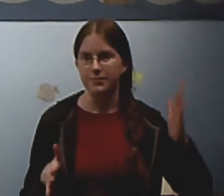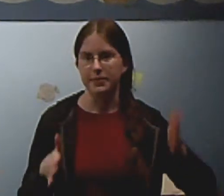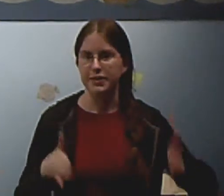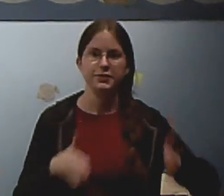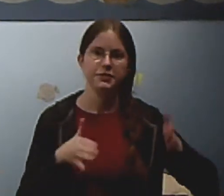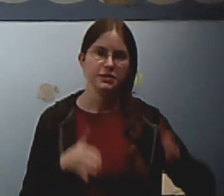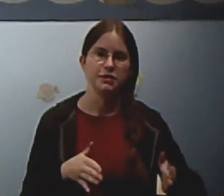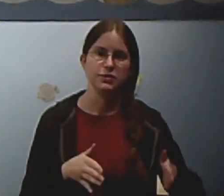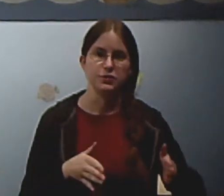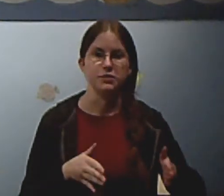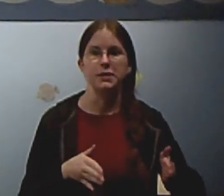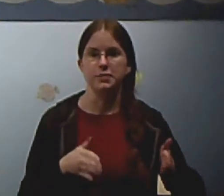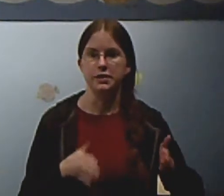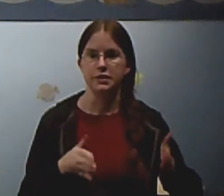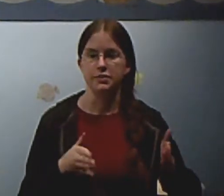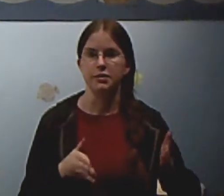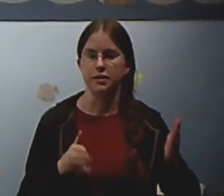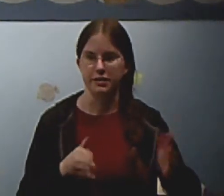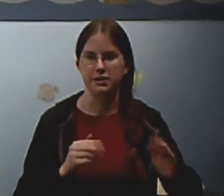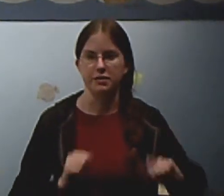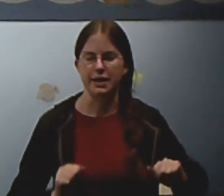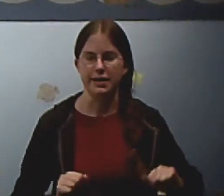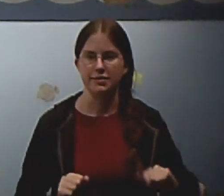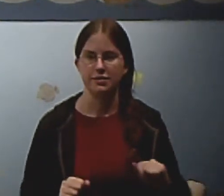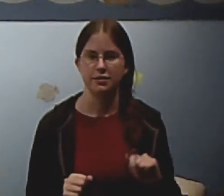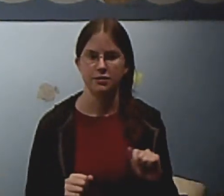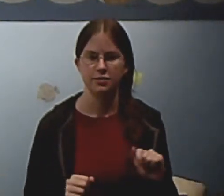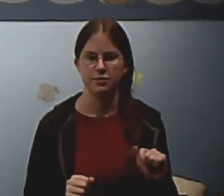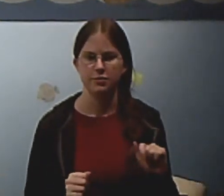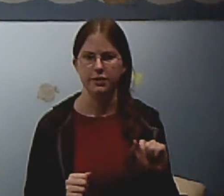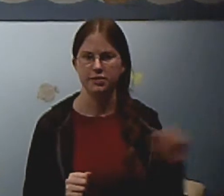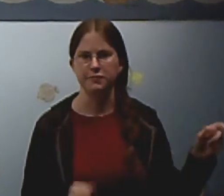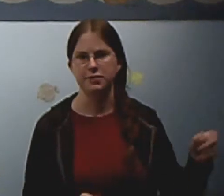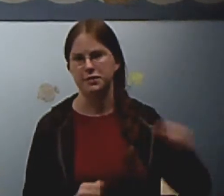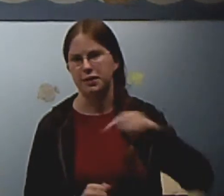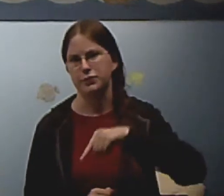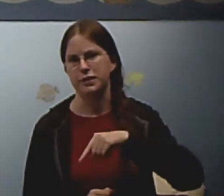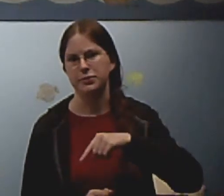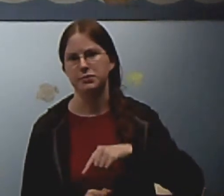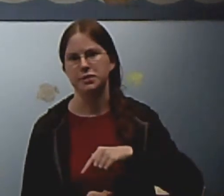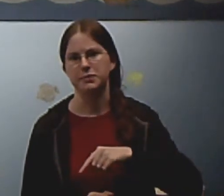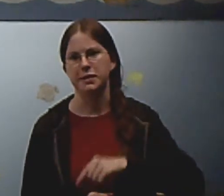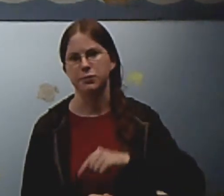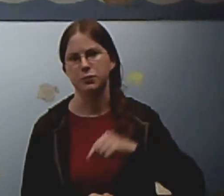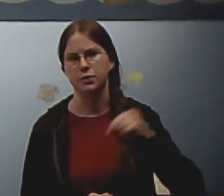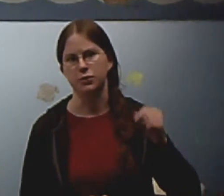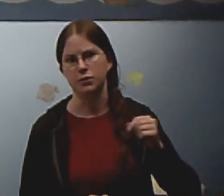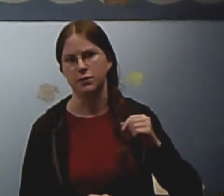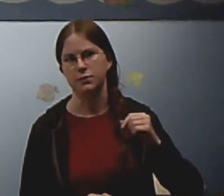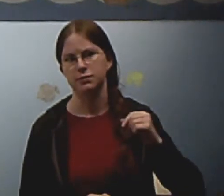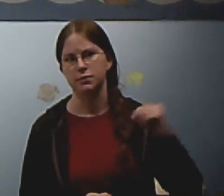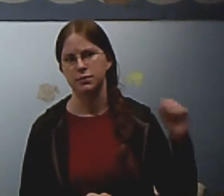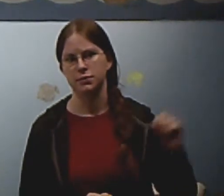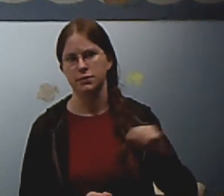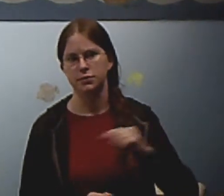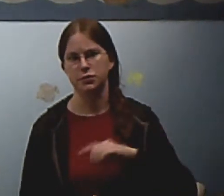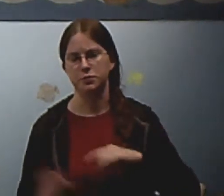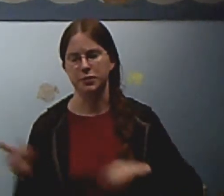My 15 minutes were spent playing A Link to the Past, except for the times when I was playing Paperboy or Super